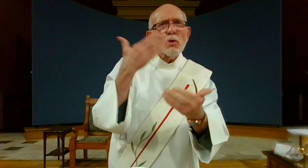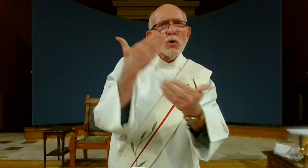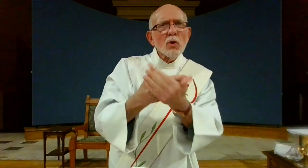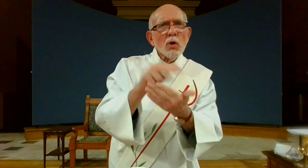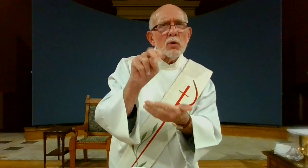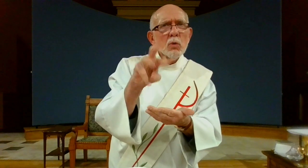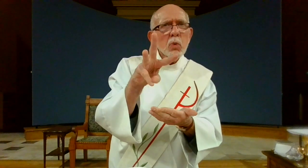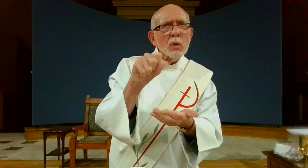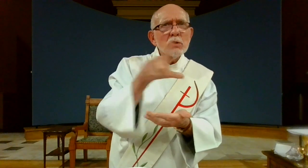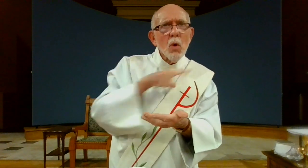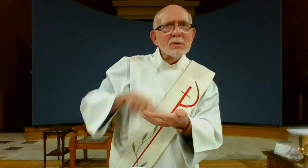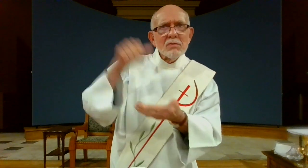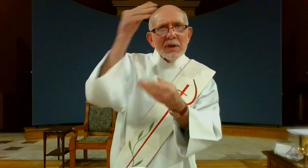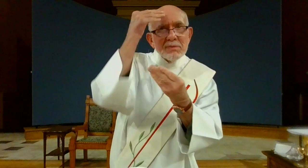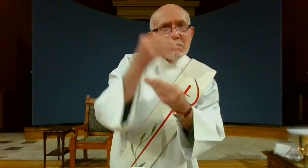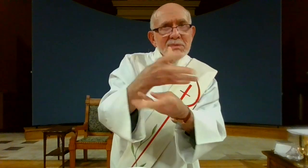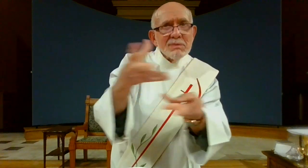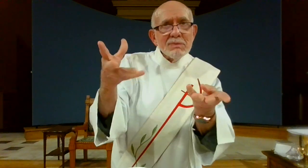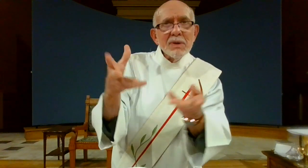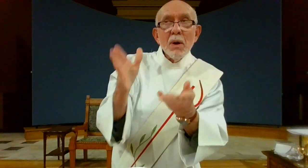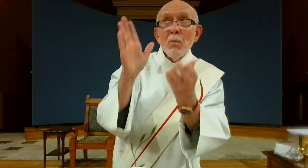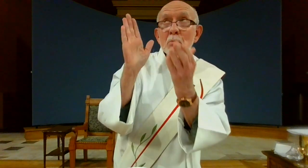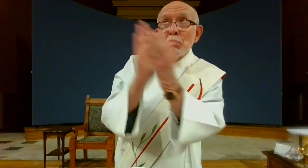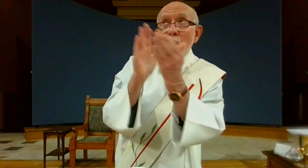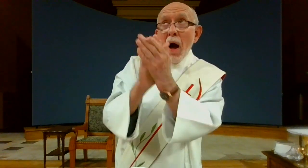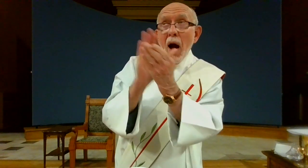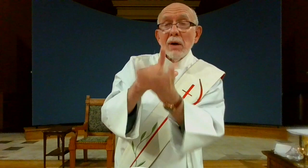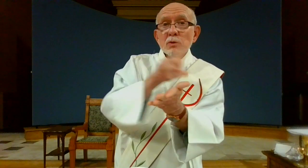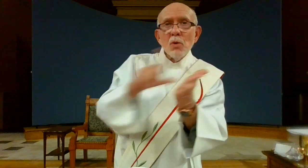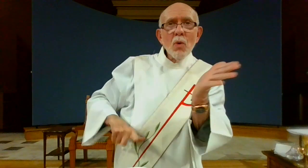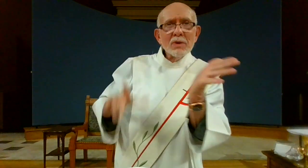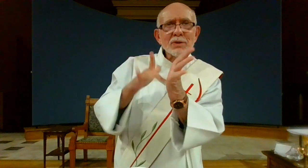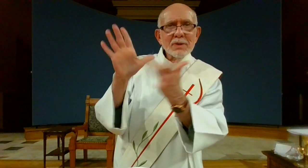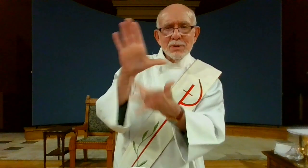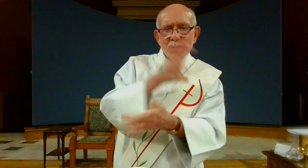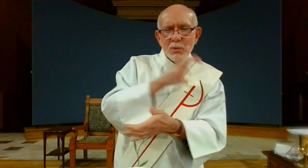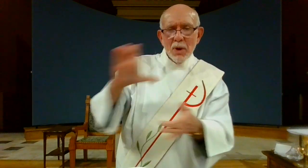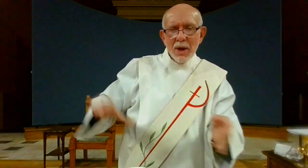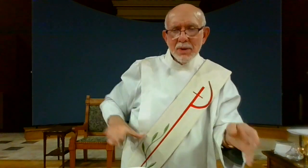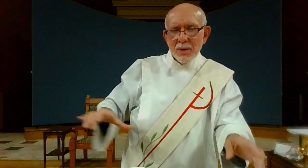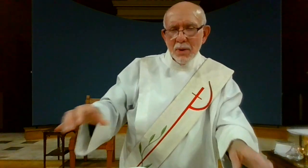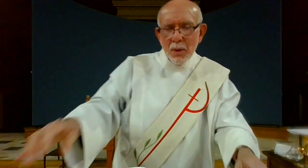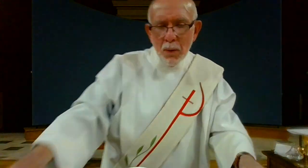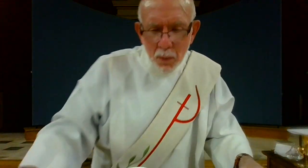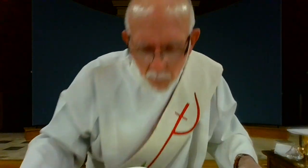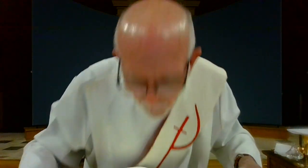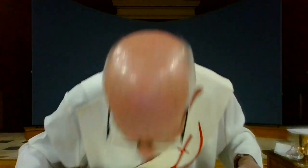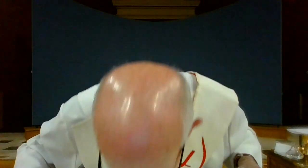The Gospel of the Lord. Praise to you Lord Jesus Christ. Amen.